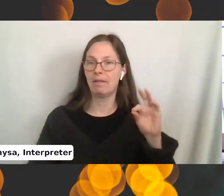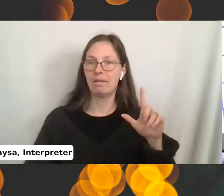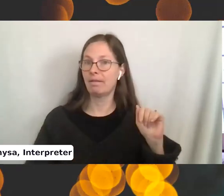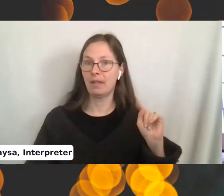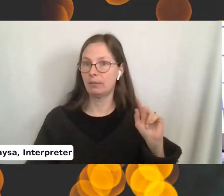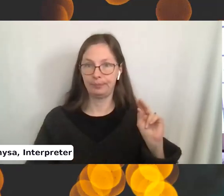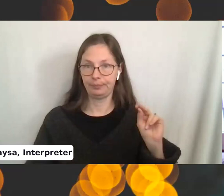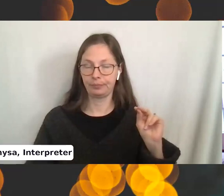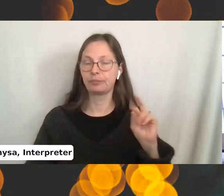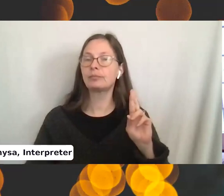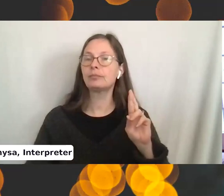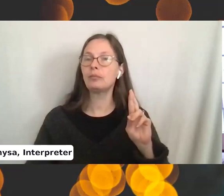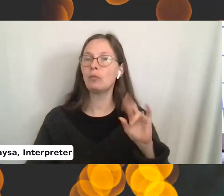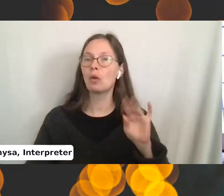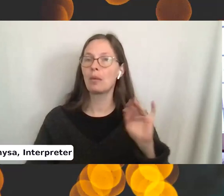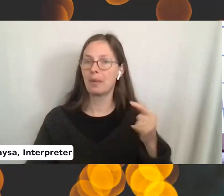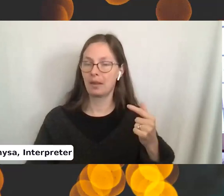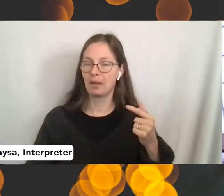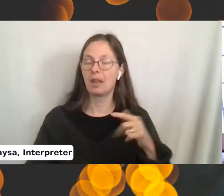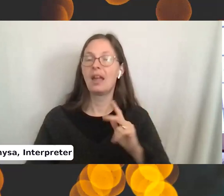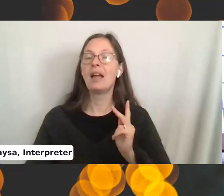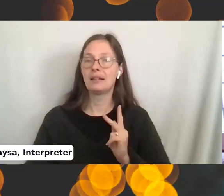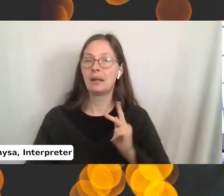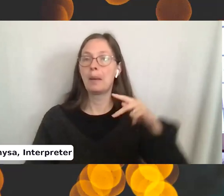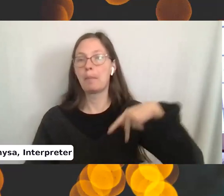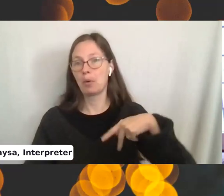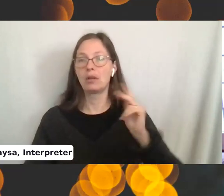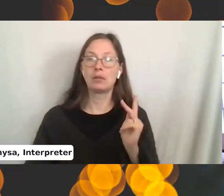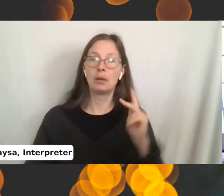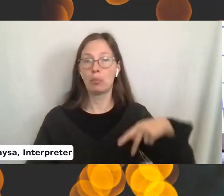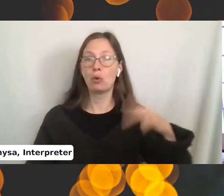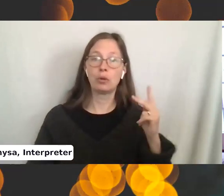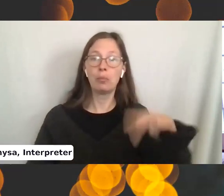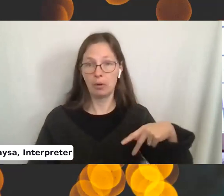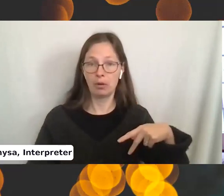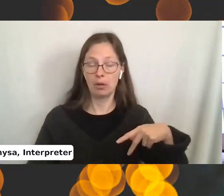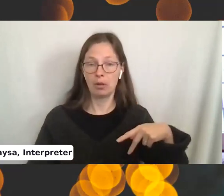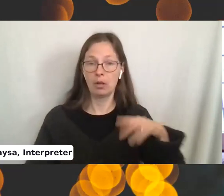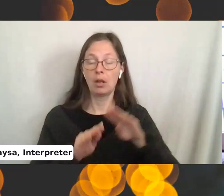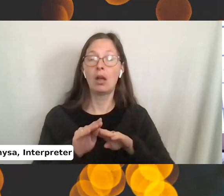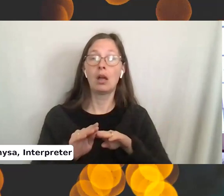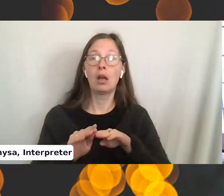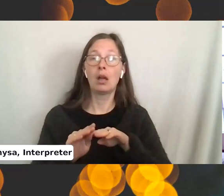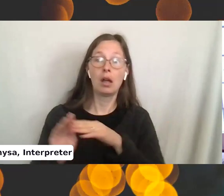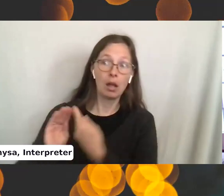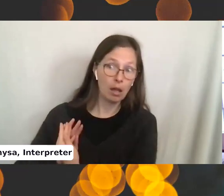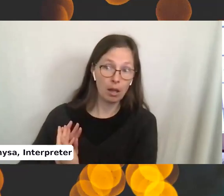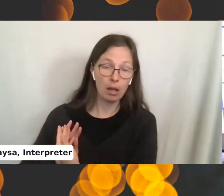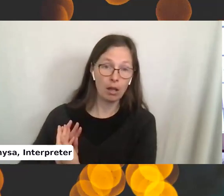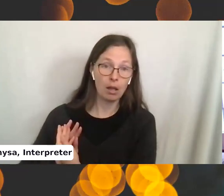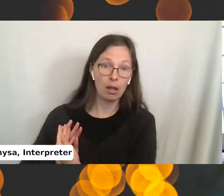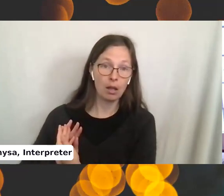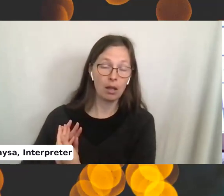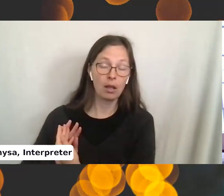It's ribbing. It's knit, purl, knit, purl, knit, purl. But when you flip it over, instead of knitting the knits